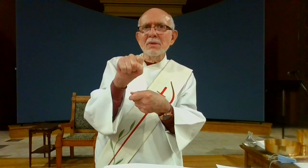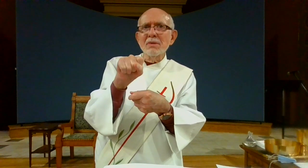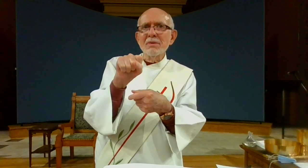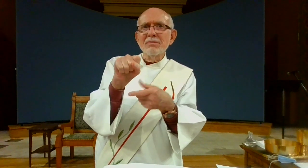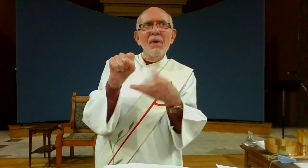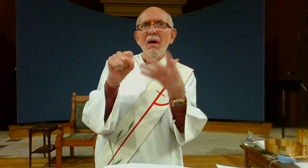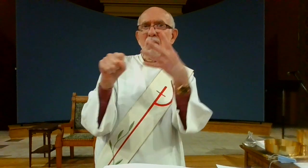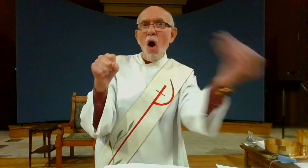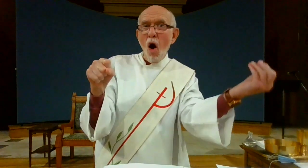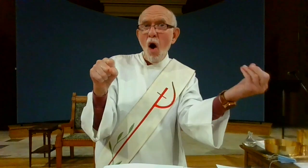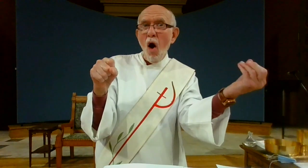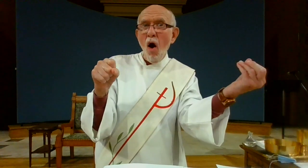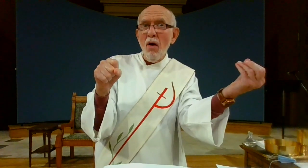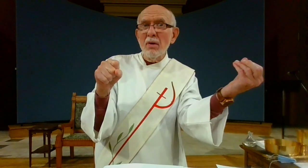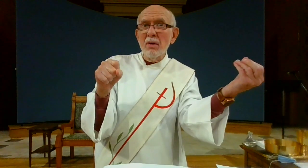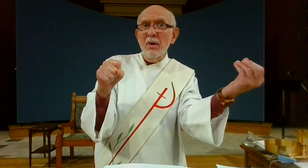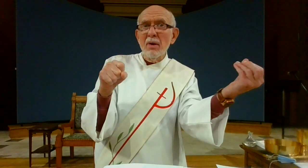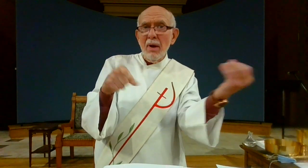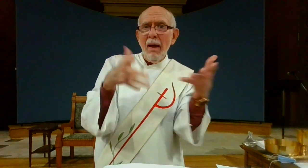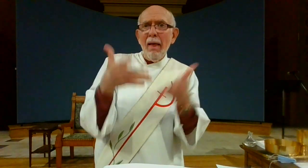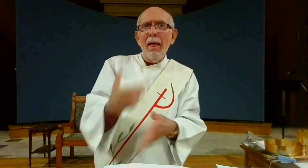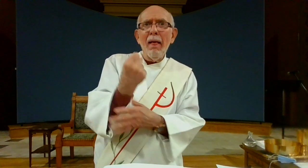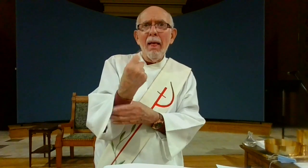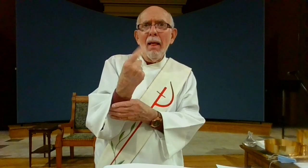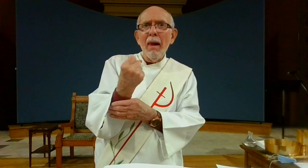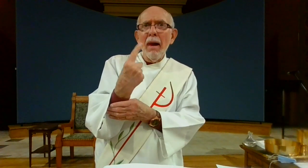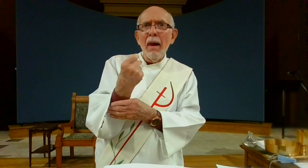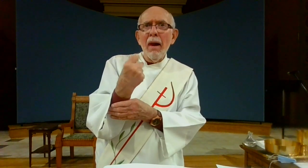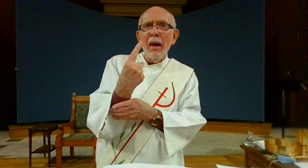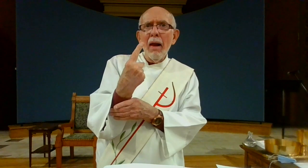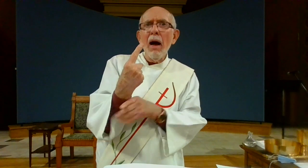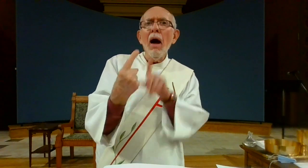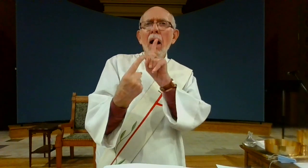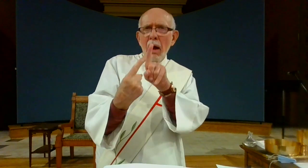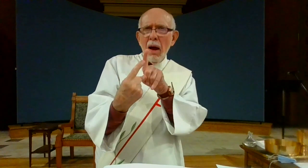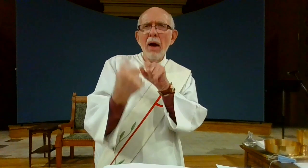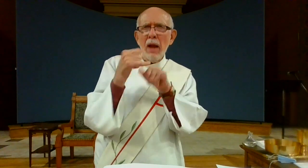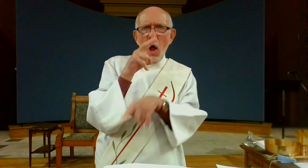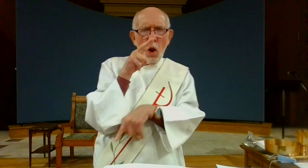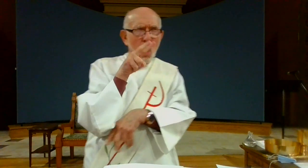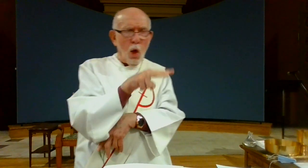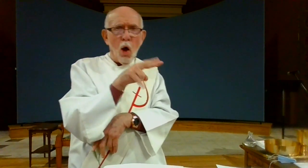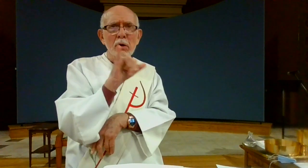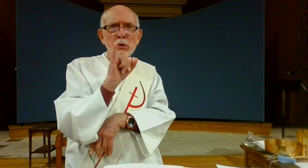to replace Judas as he had left them eleven instead of twelve